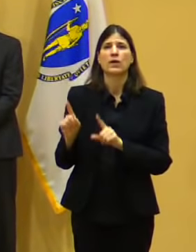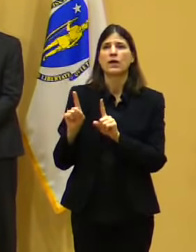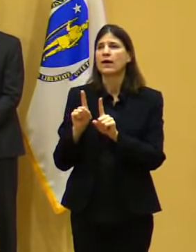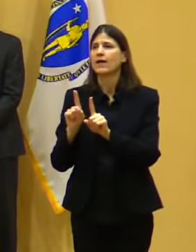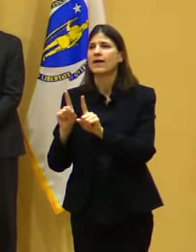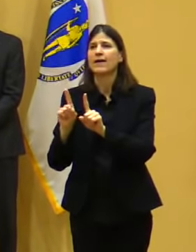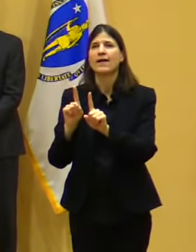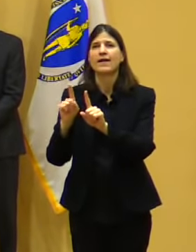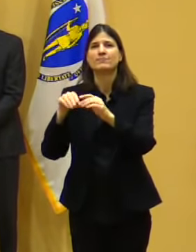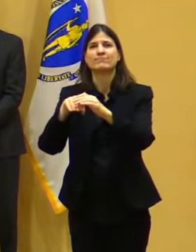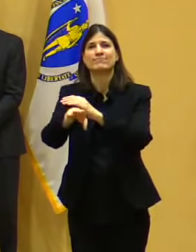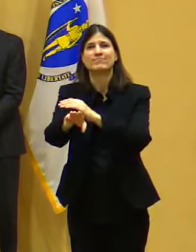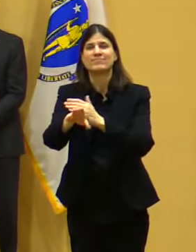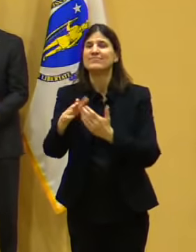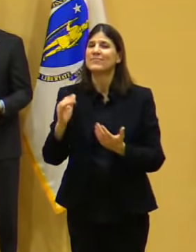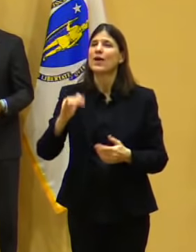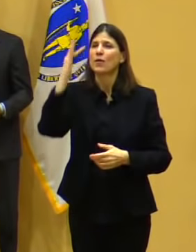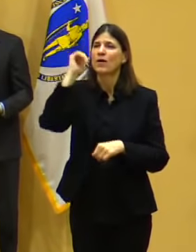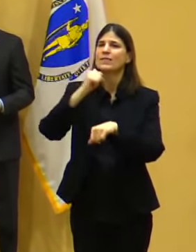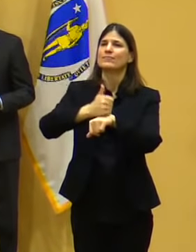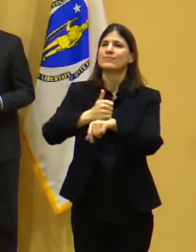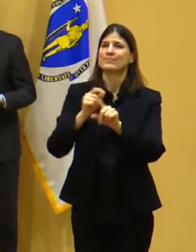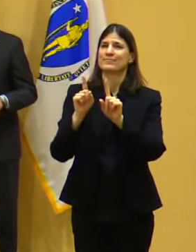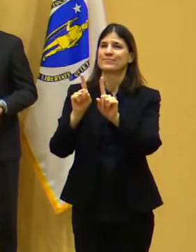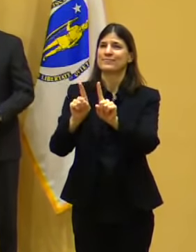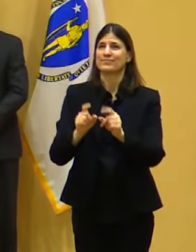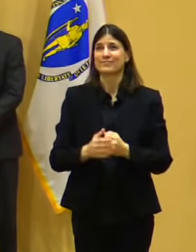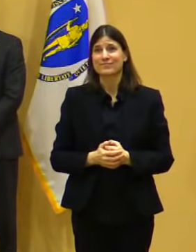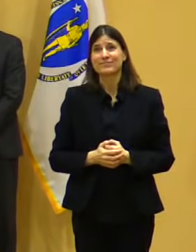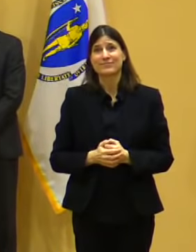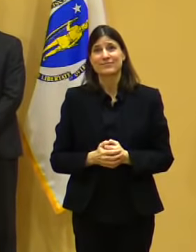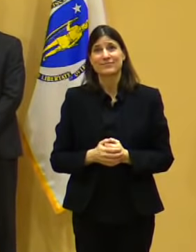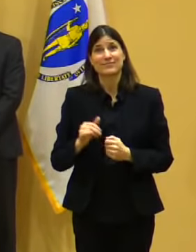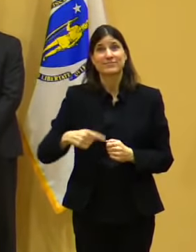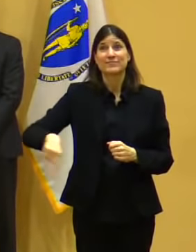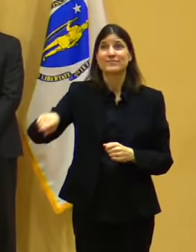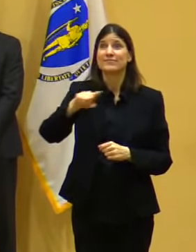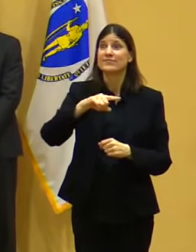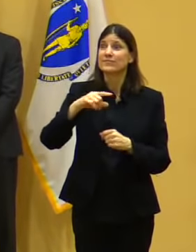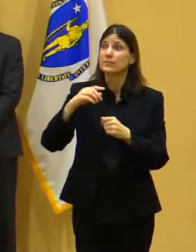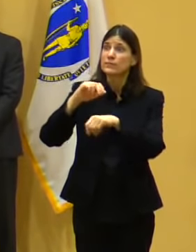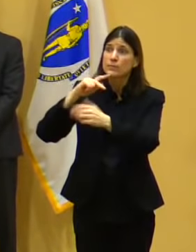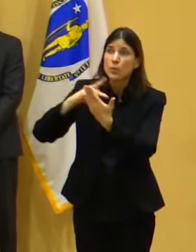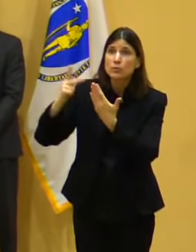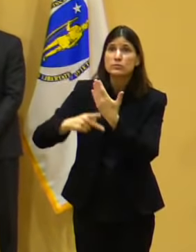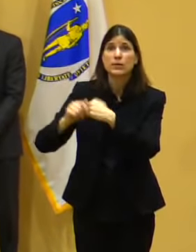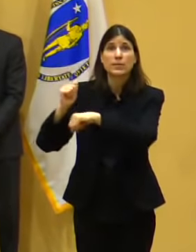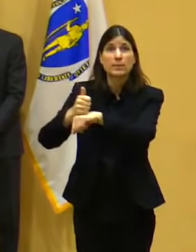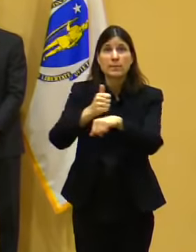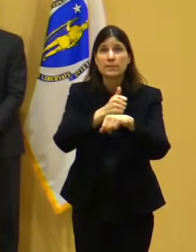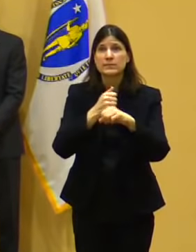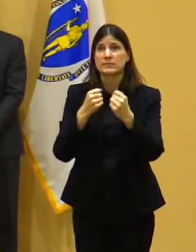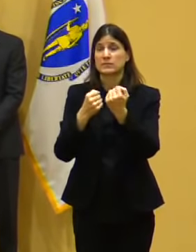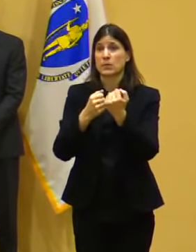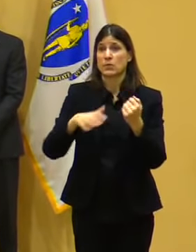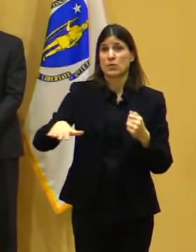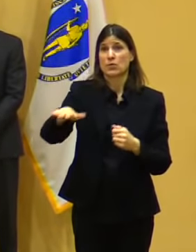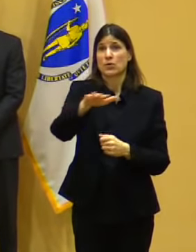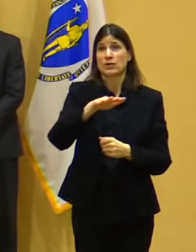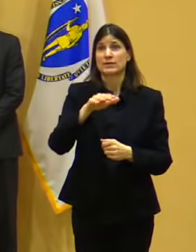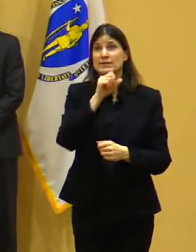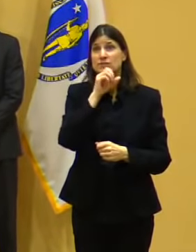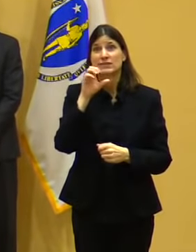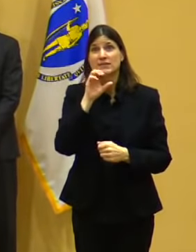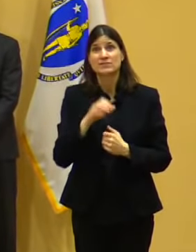caregivers, it was the friends, it was the neighbors who came to the rescue when formal caregivers could not get into the homes or go out and